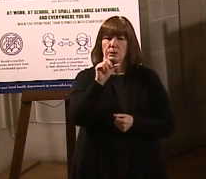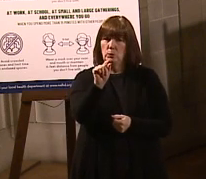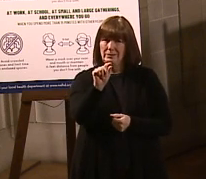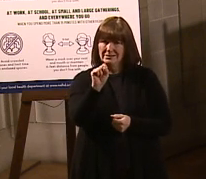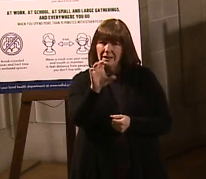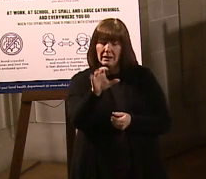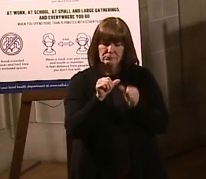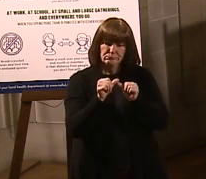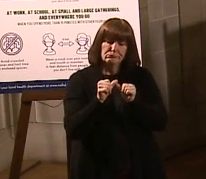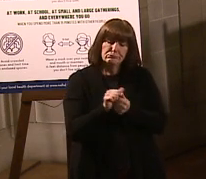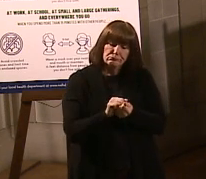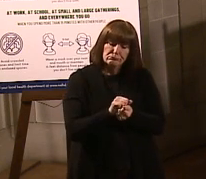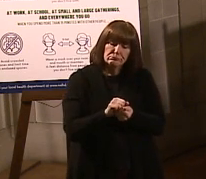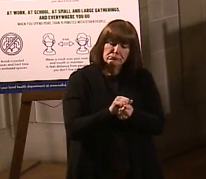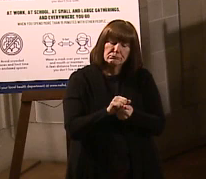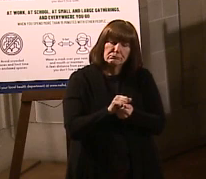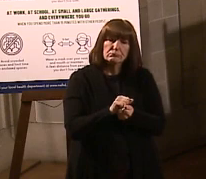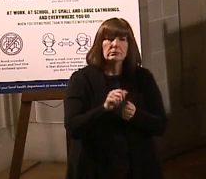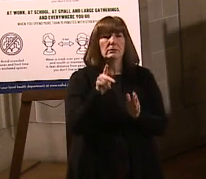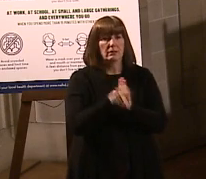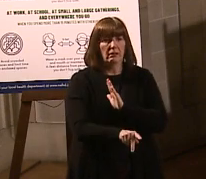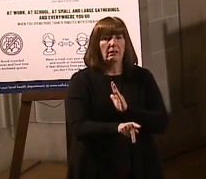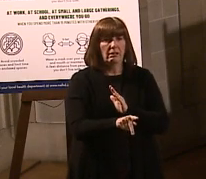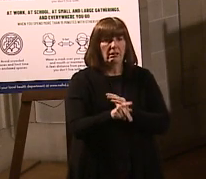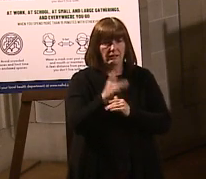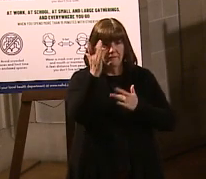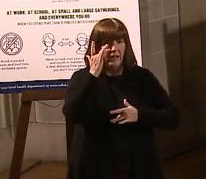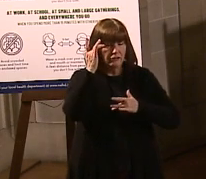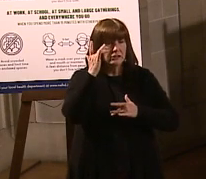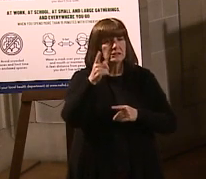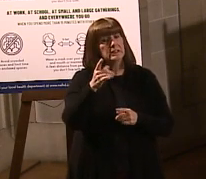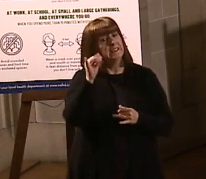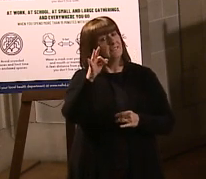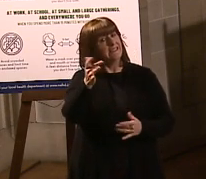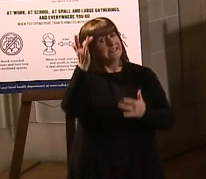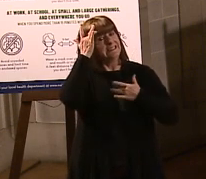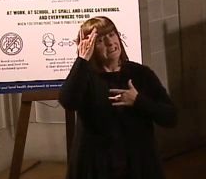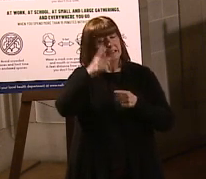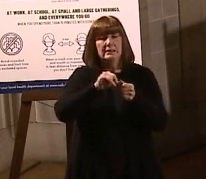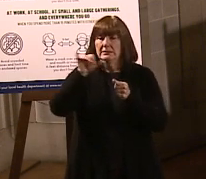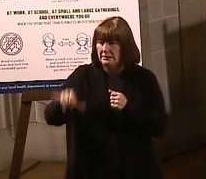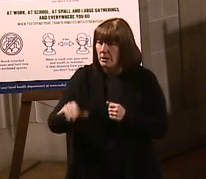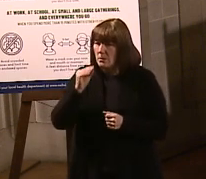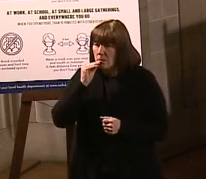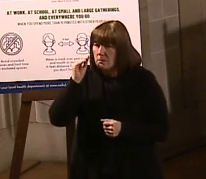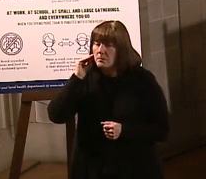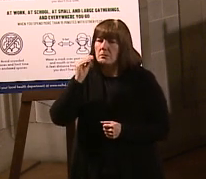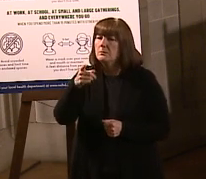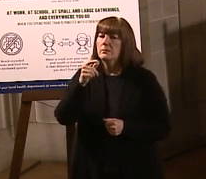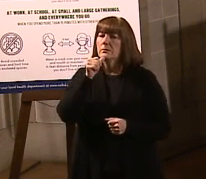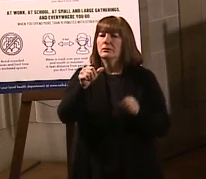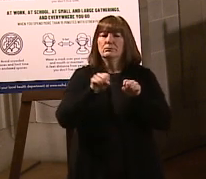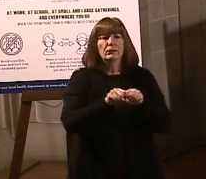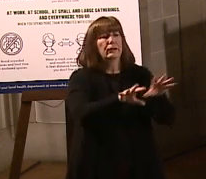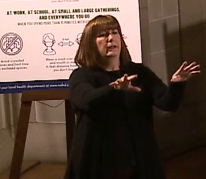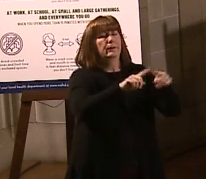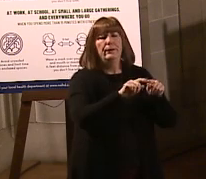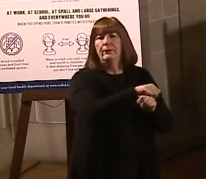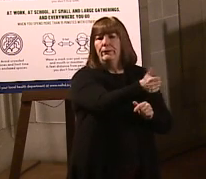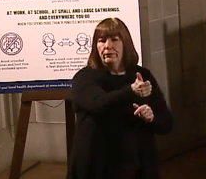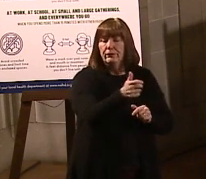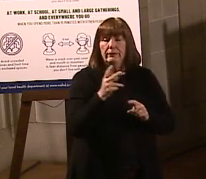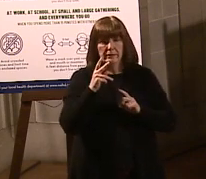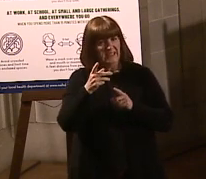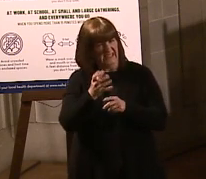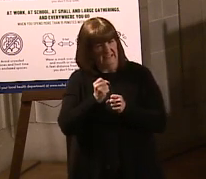at a time, that kills the virus, stay home when you're sick, that's important to make sure you're not spreading the virus, certainly go get tested to